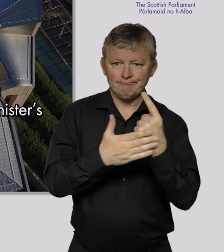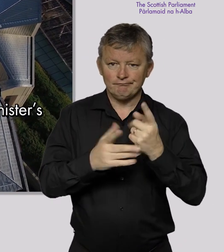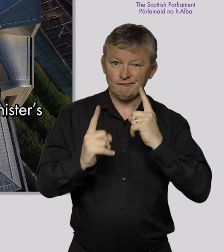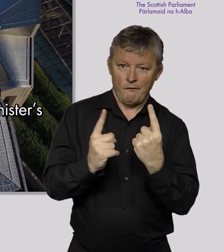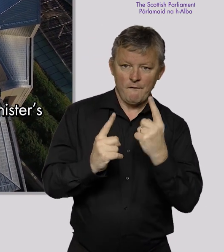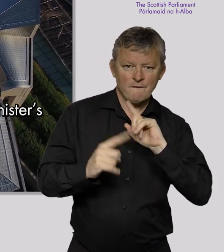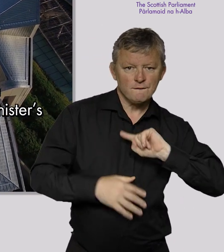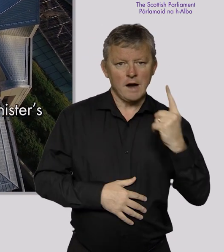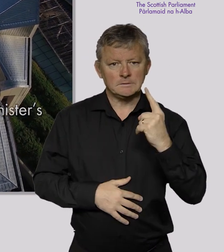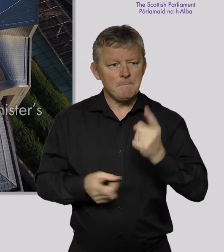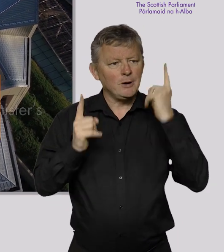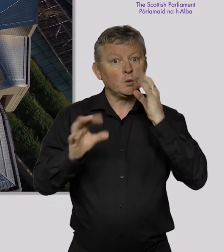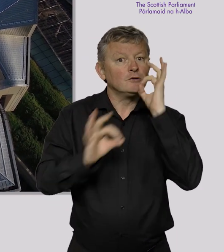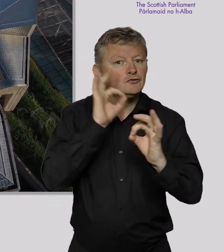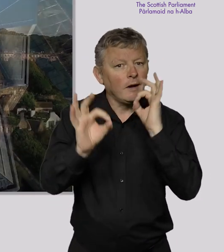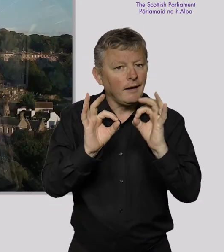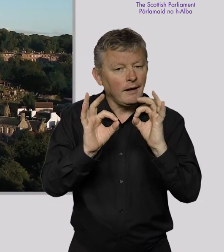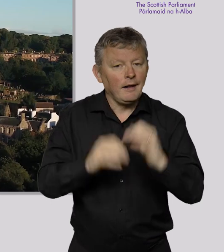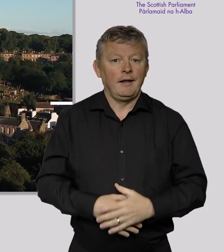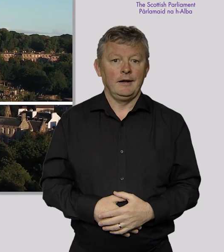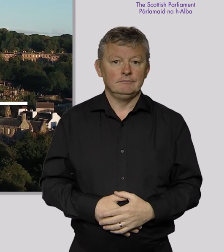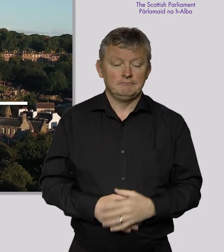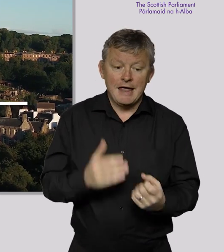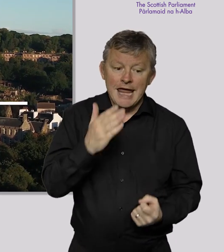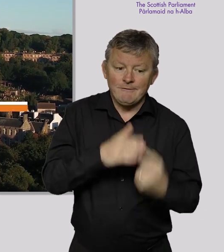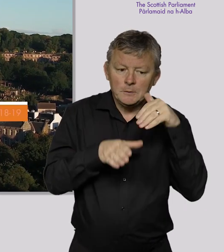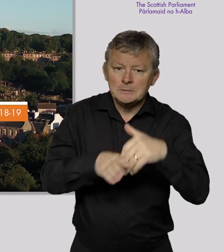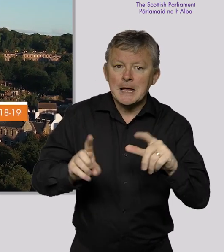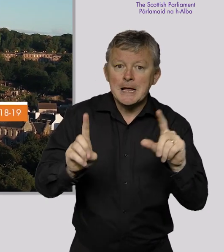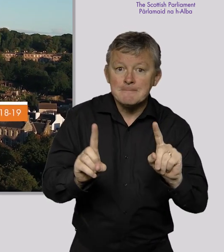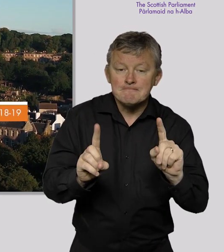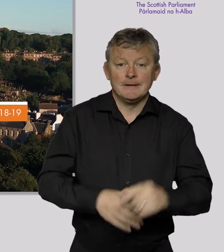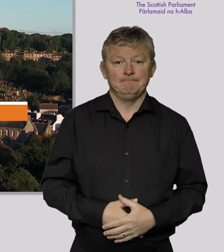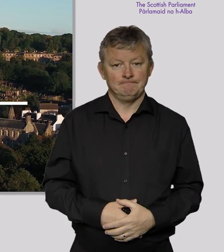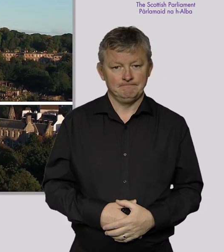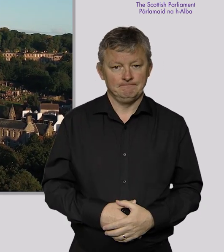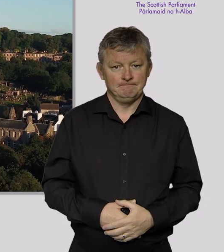interpreting of First Minister's questions Events included